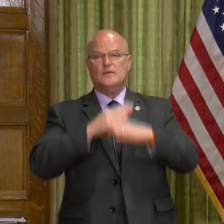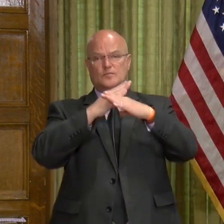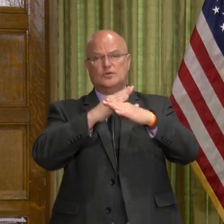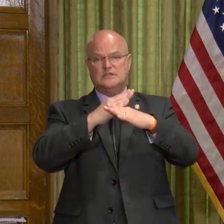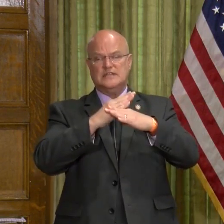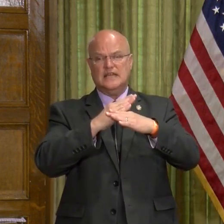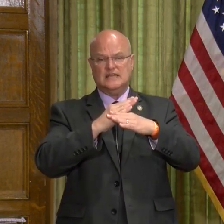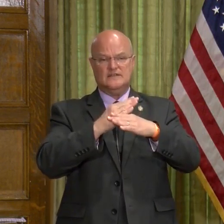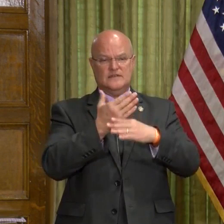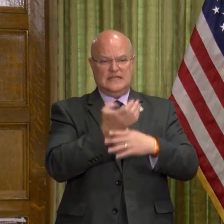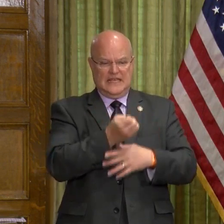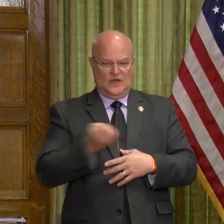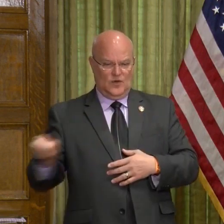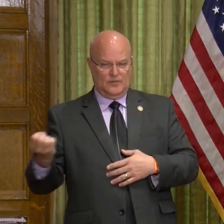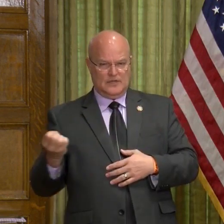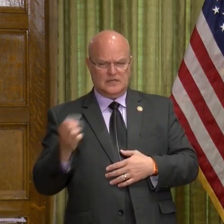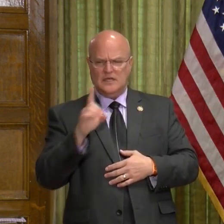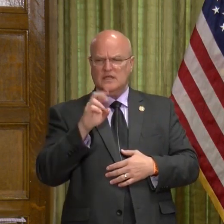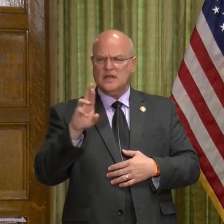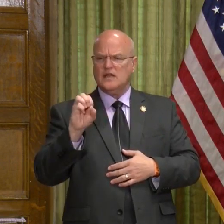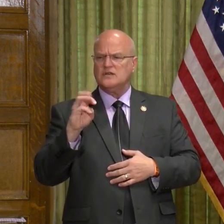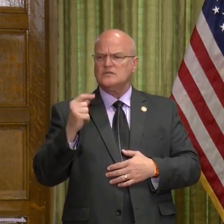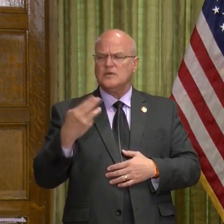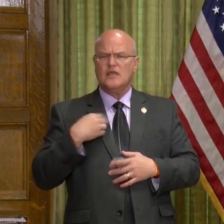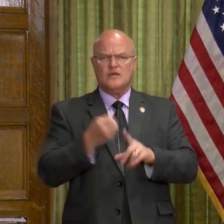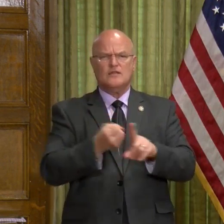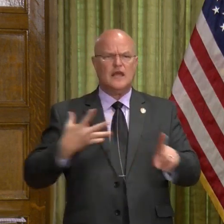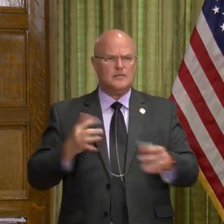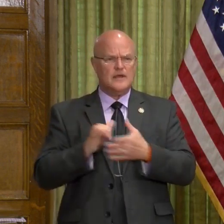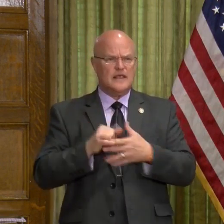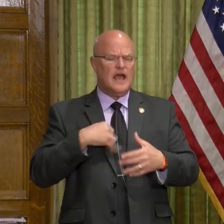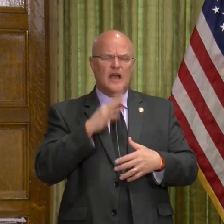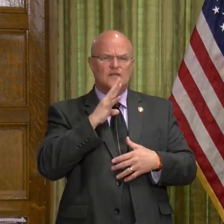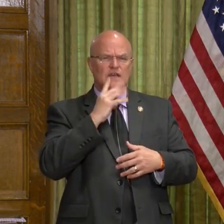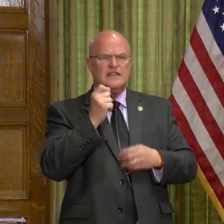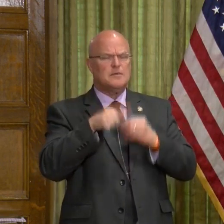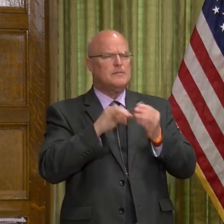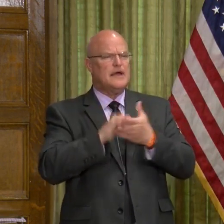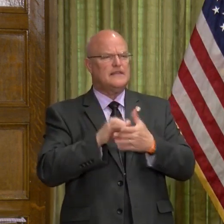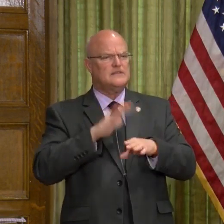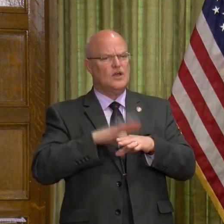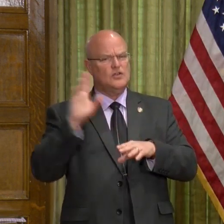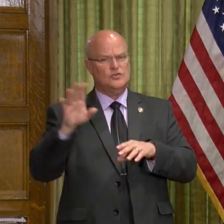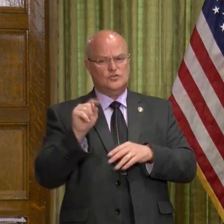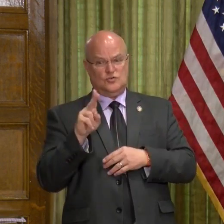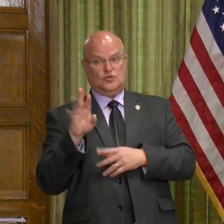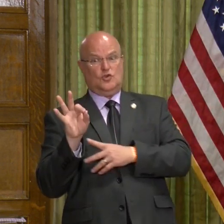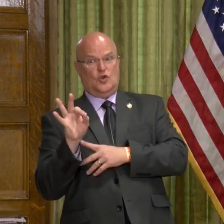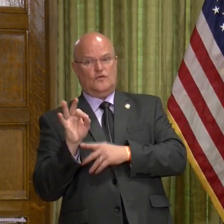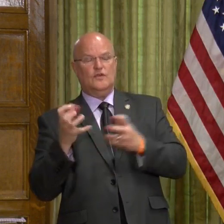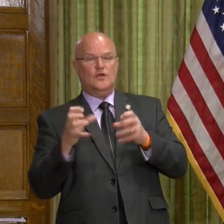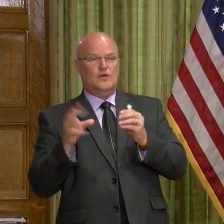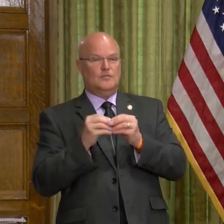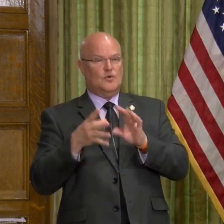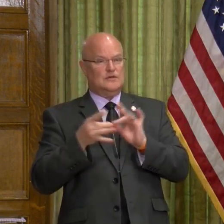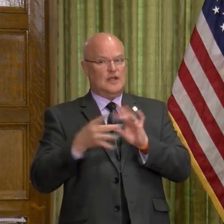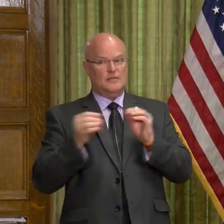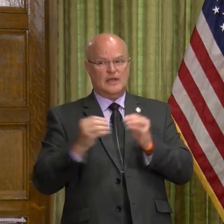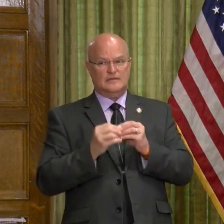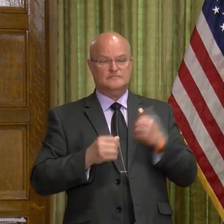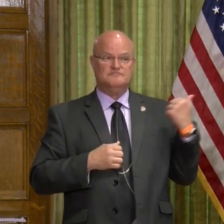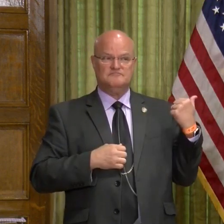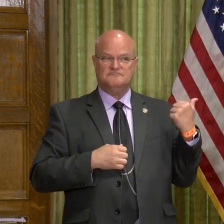gear. Dr. Smith, do you want to elaborate on that? Again, I've talked a little bit about this on your turf, and did you have anything to cover there?